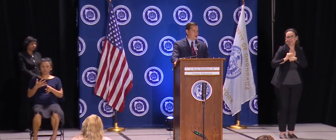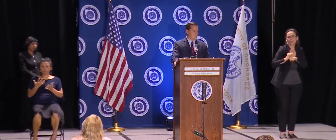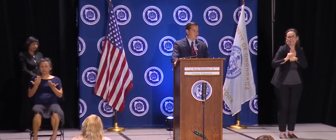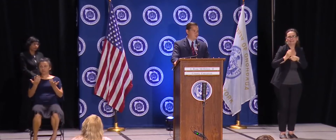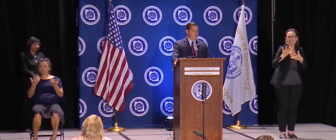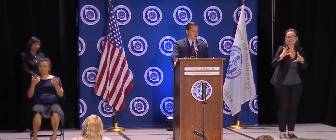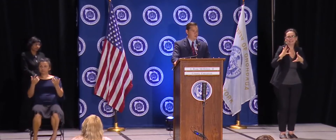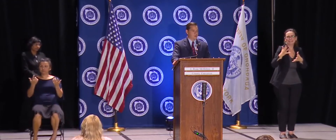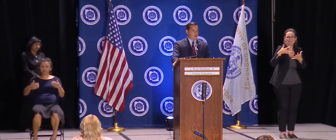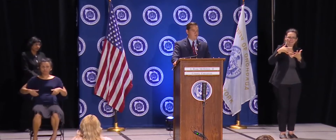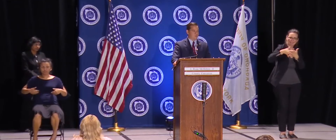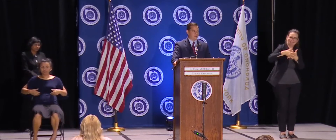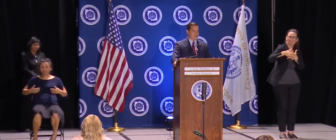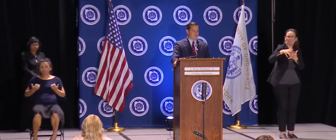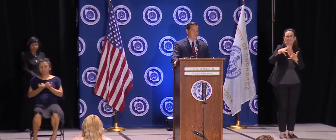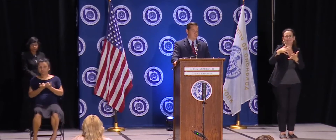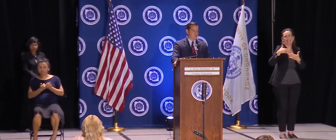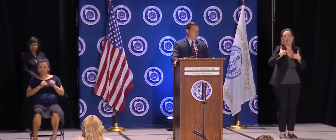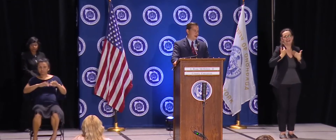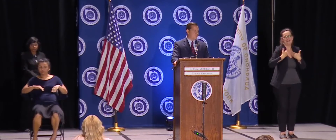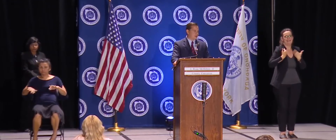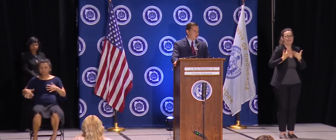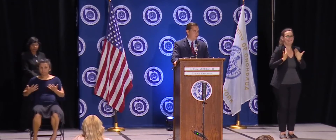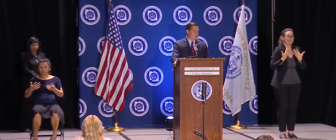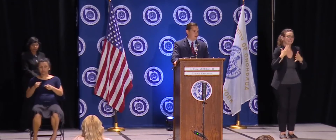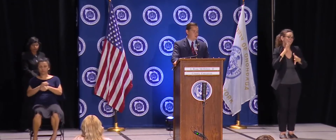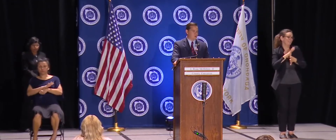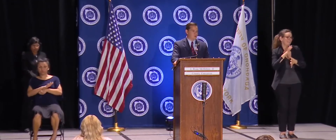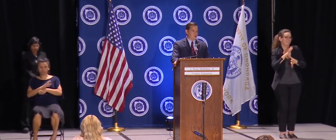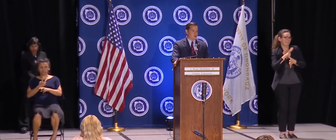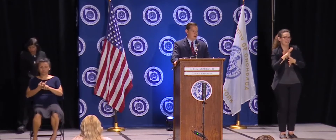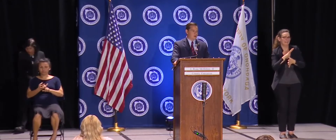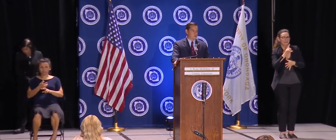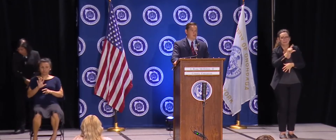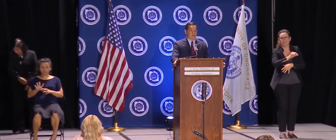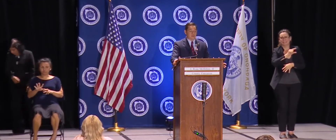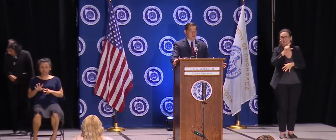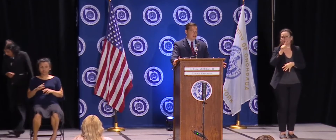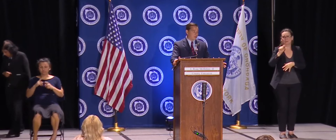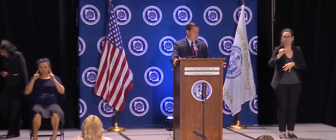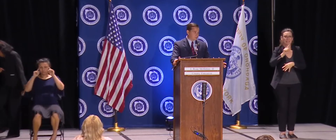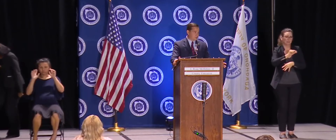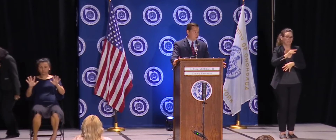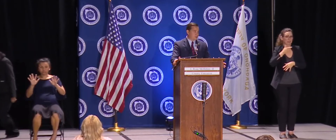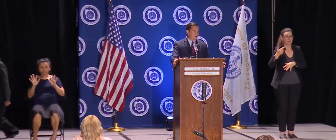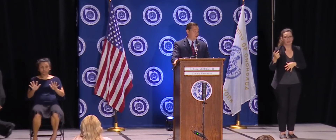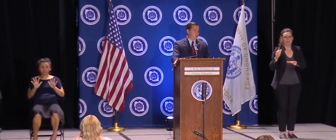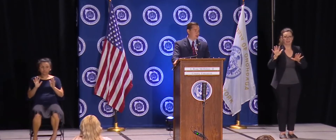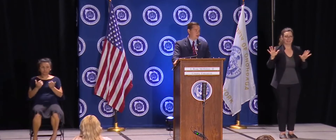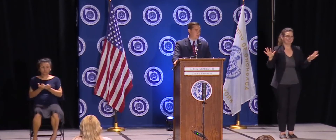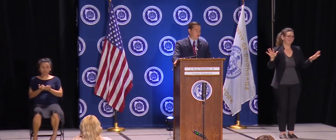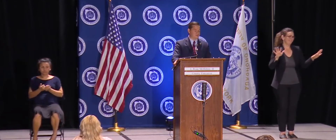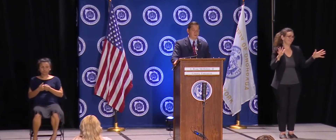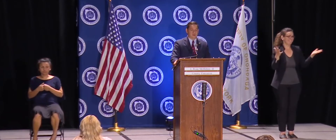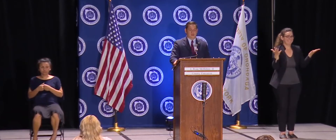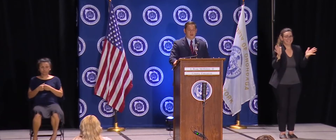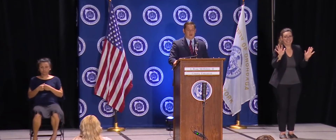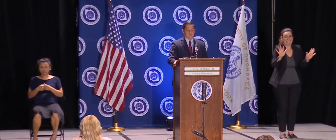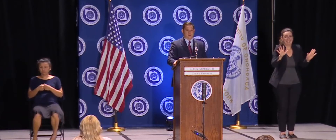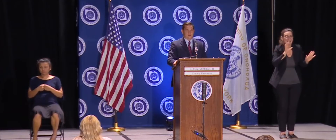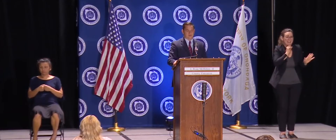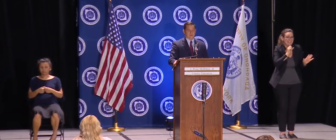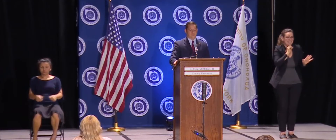-19 pandemic, so everybody needs to continue to modify their behavior so they can be together during the year, right? If